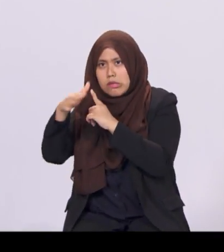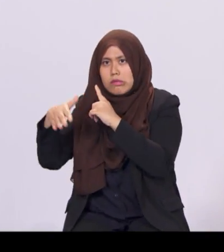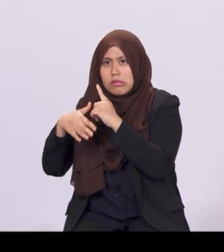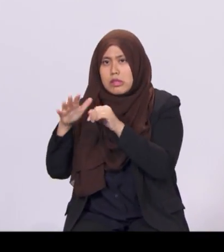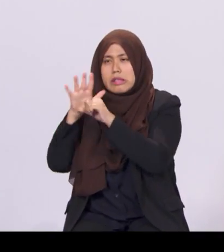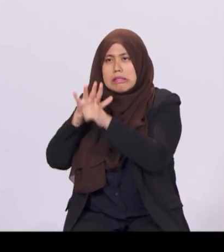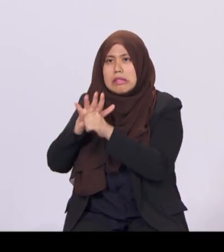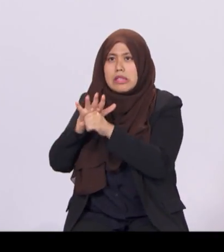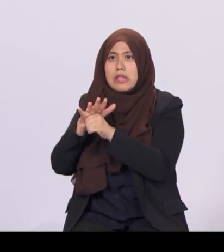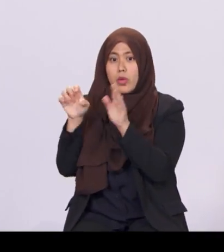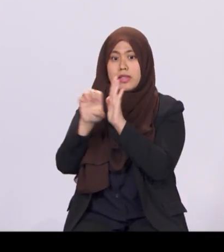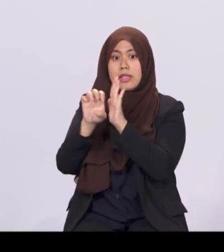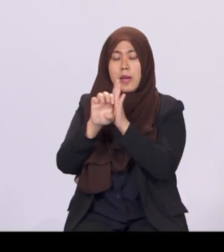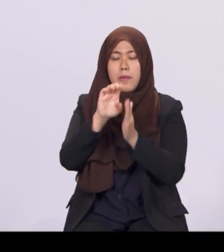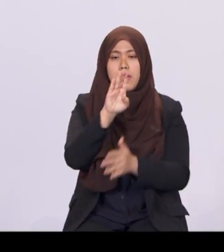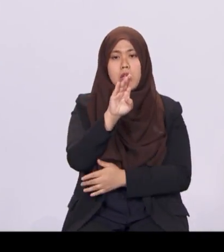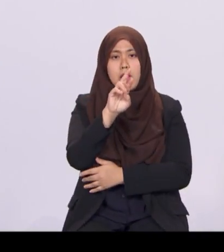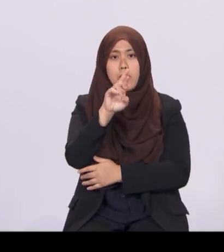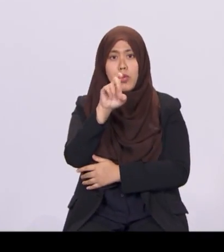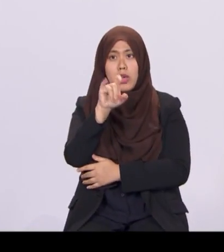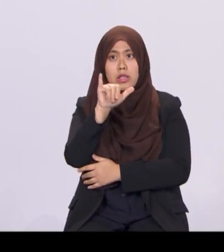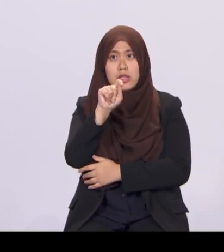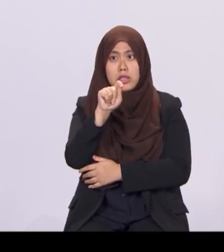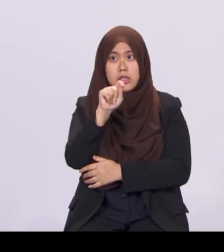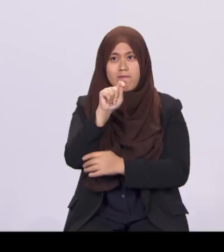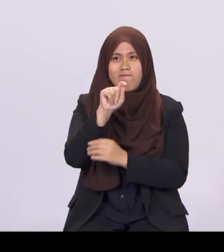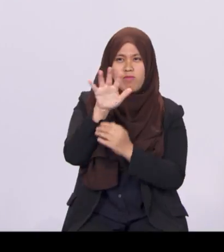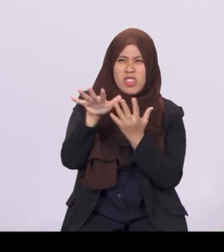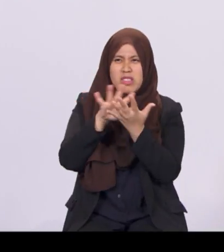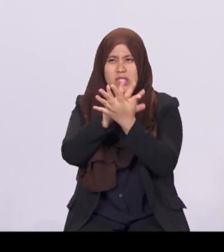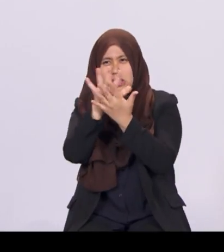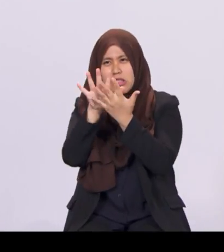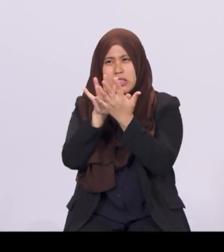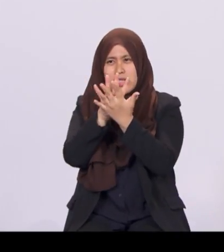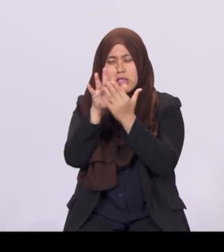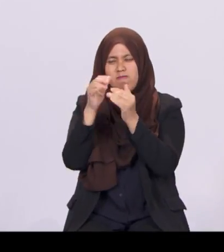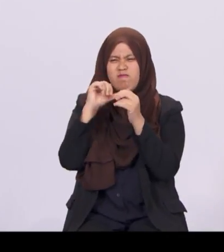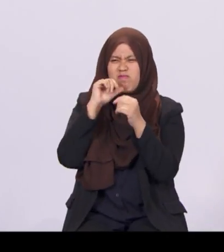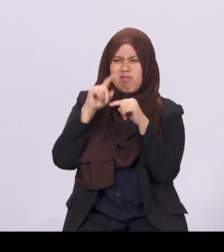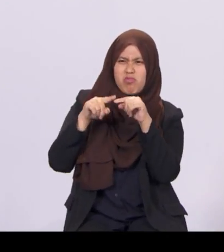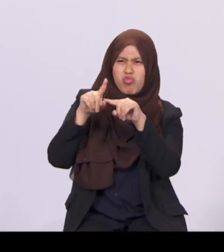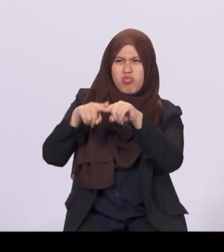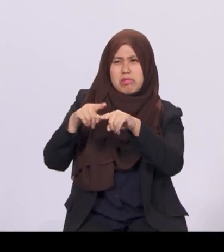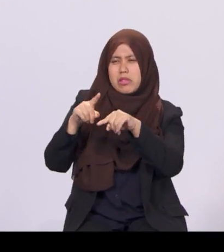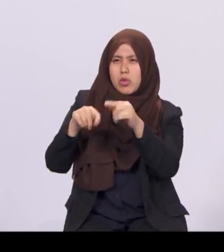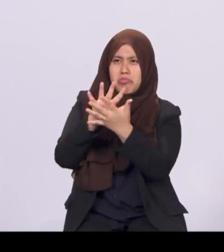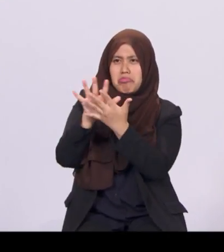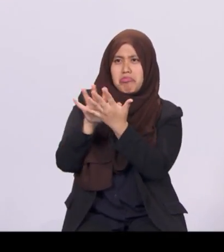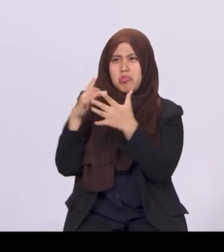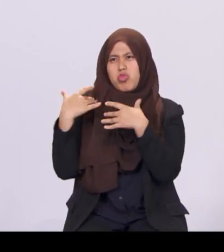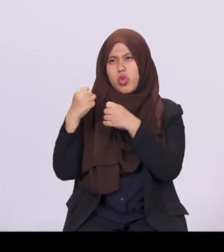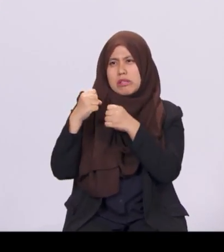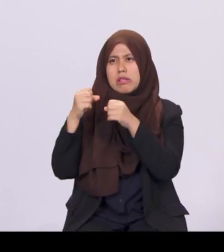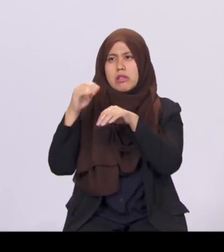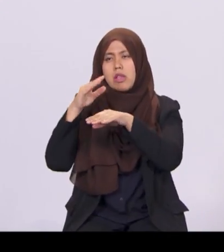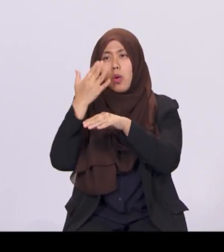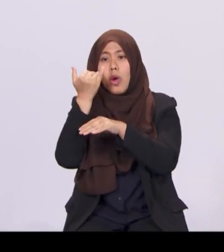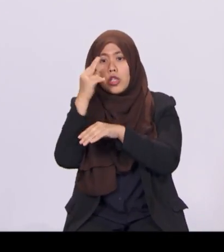Brexit has put a cloud of uncertainty over the UK and its trade with the EU and the world. And the US's recent tax changes